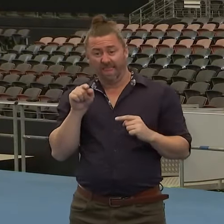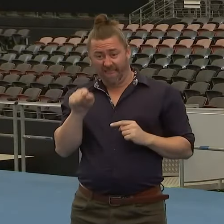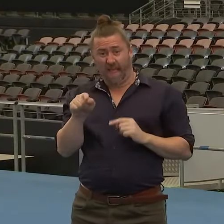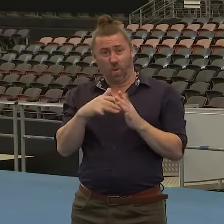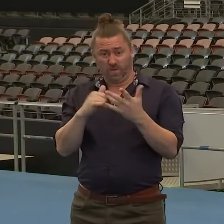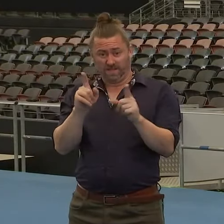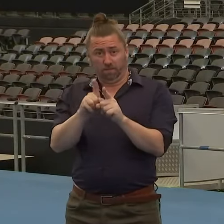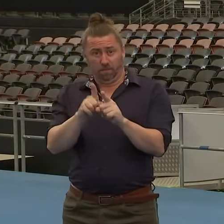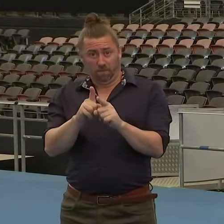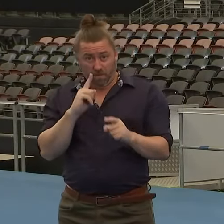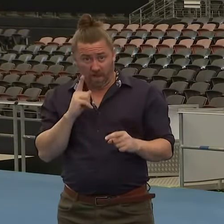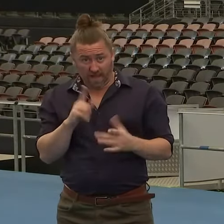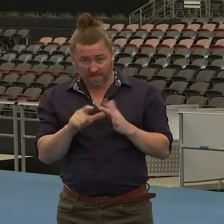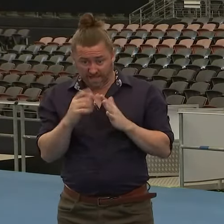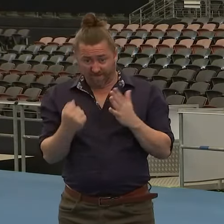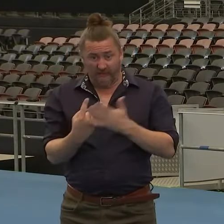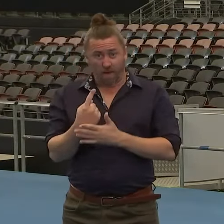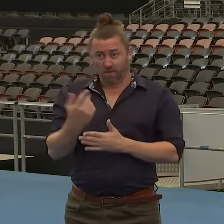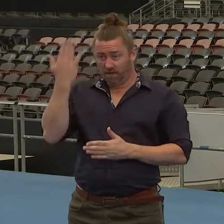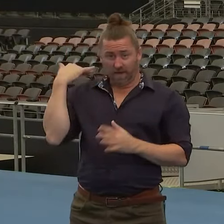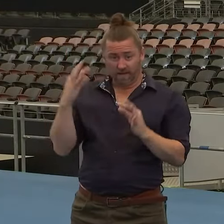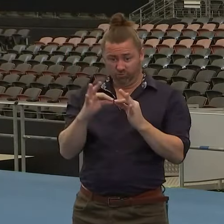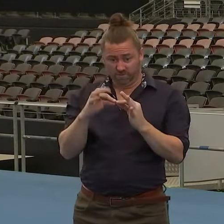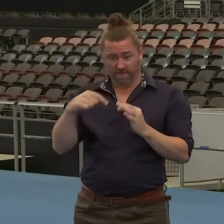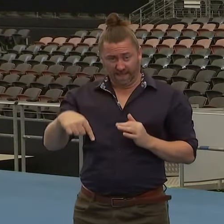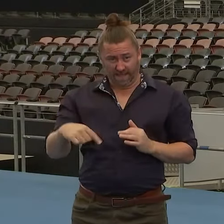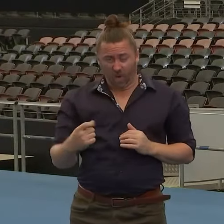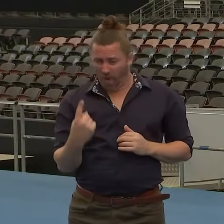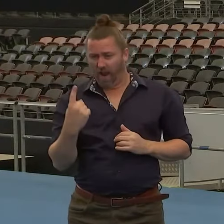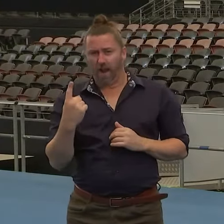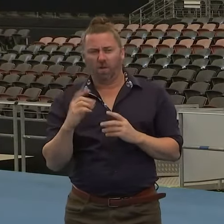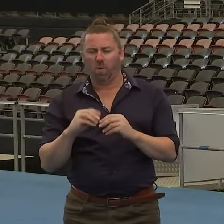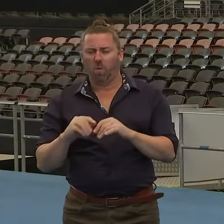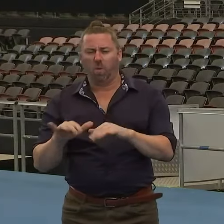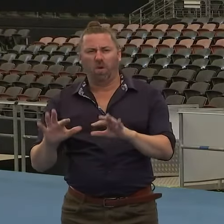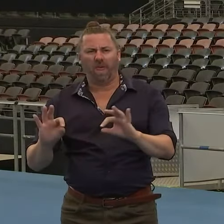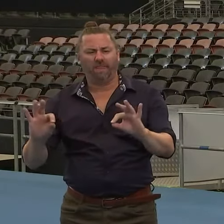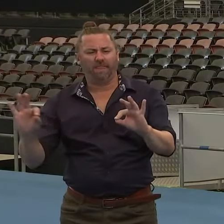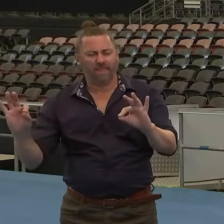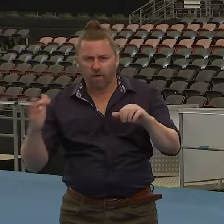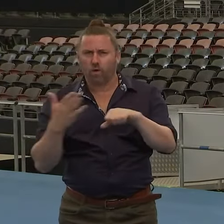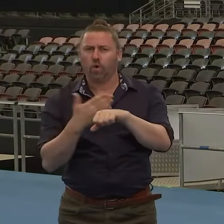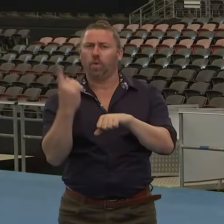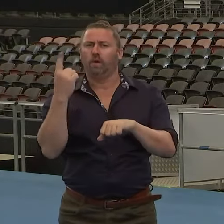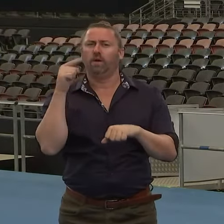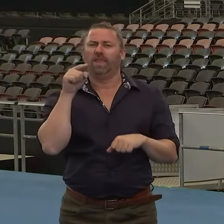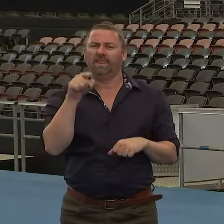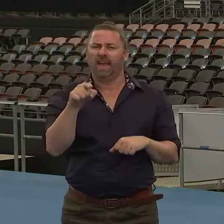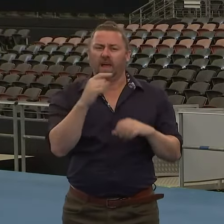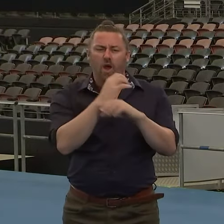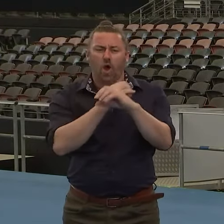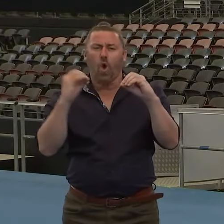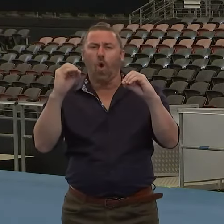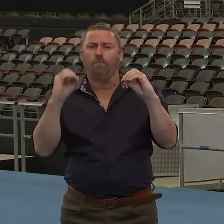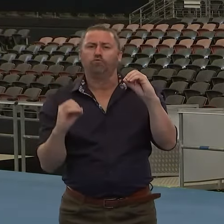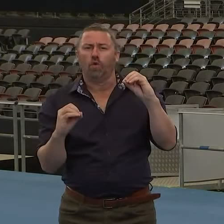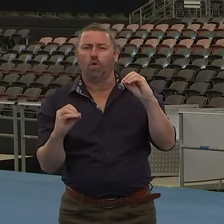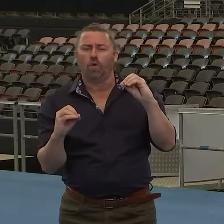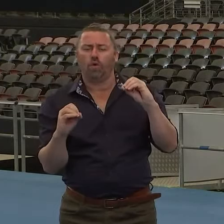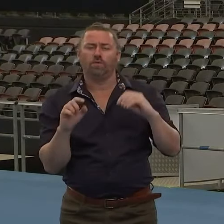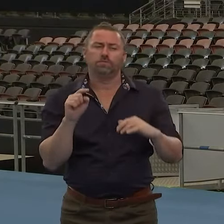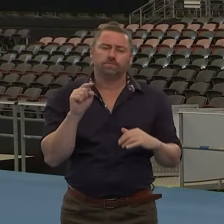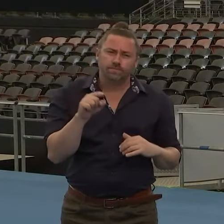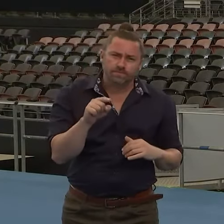first identified here in Queensland back then. What we know about this strain of virus is it does appear to be a